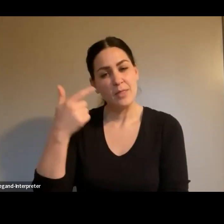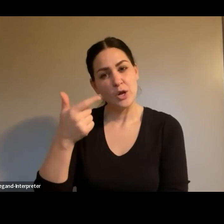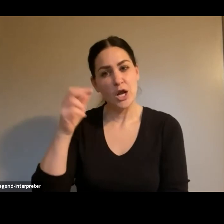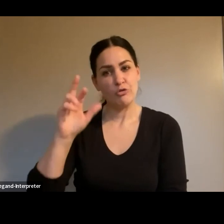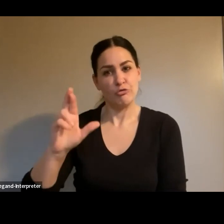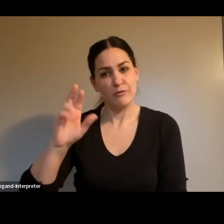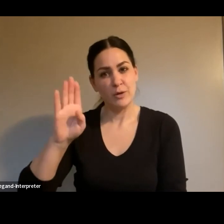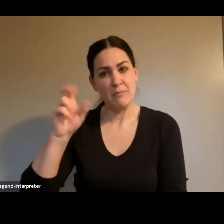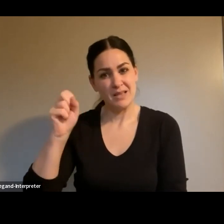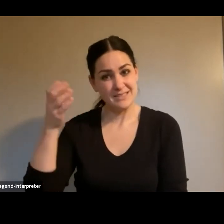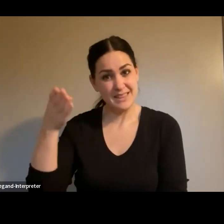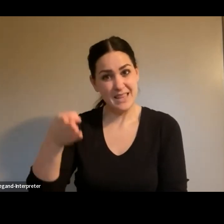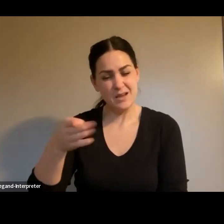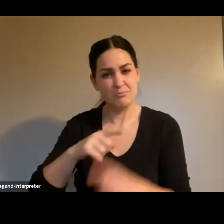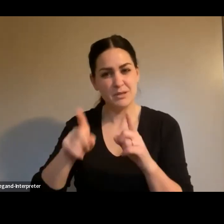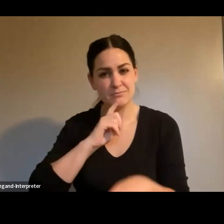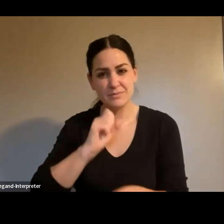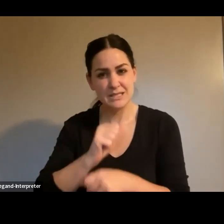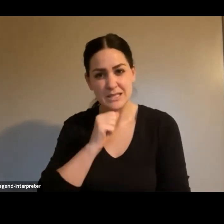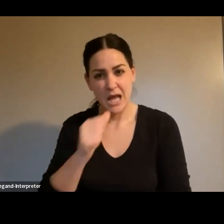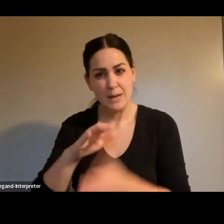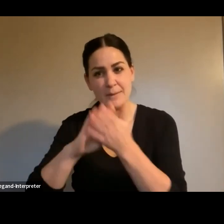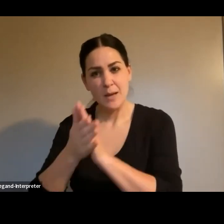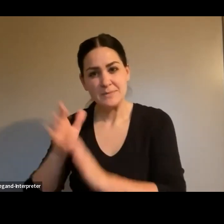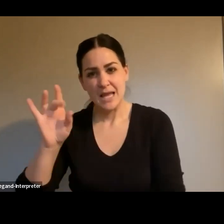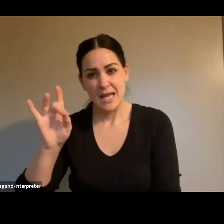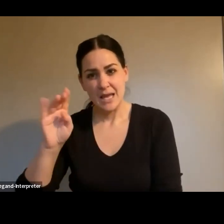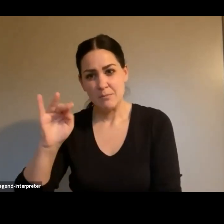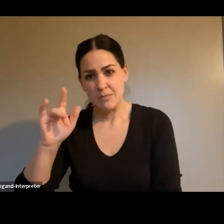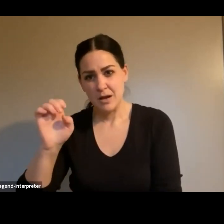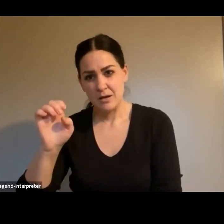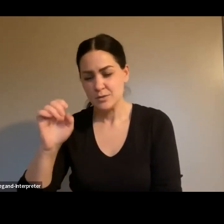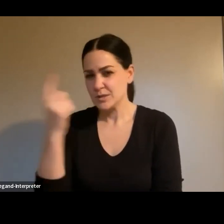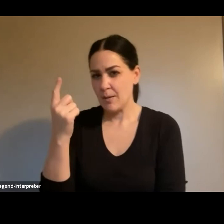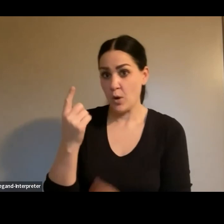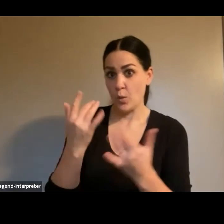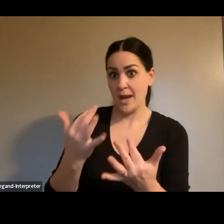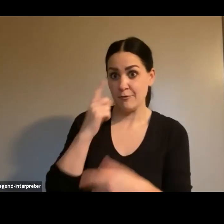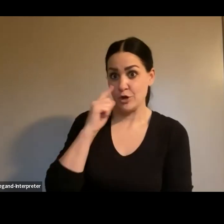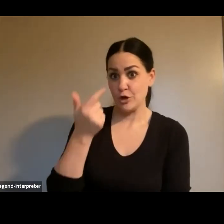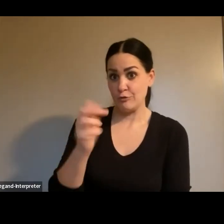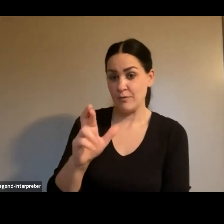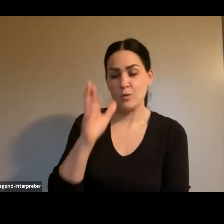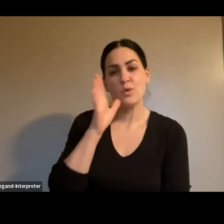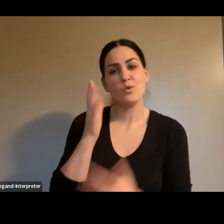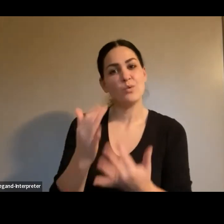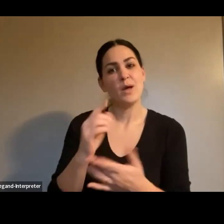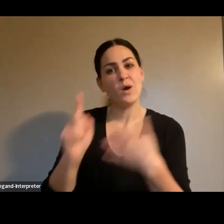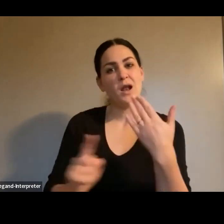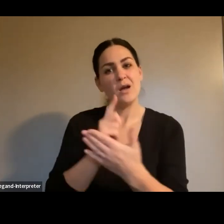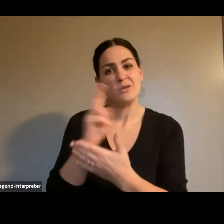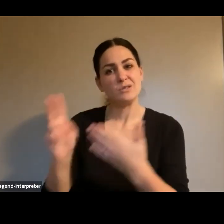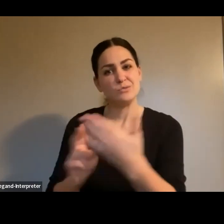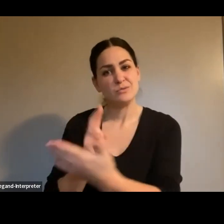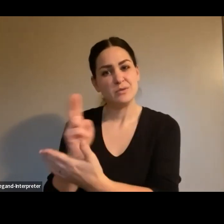out there, but it's not. It really just turned into an eight mile. So someone waiting for the Grand River can wait like an hour, maybe two hours when it turned into a